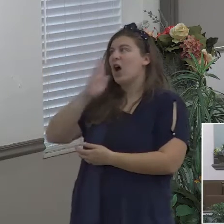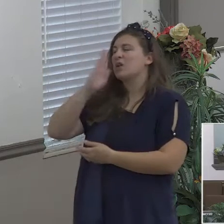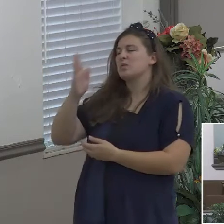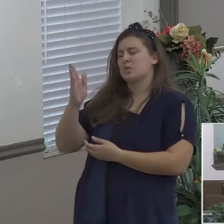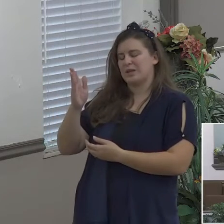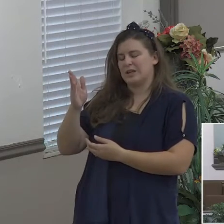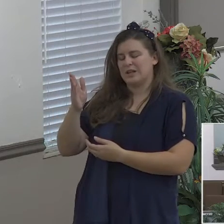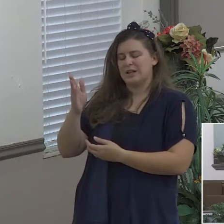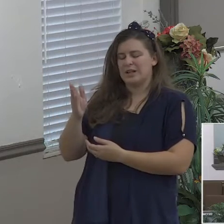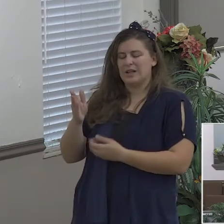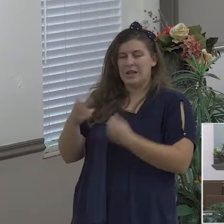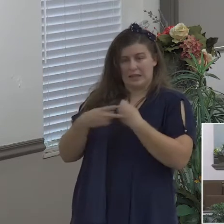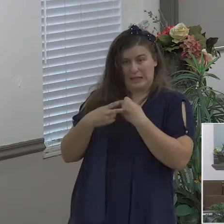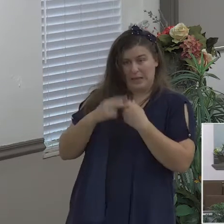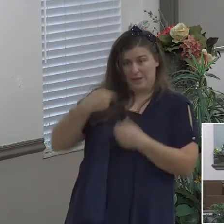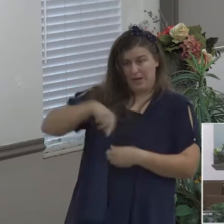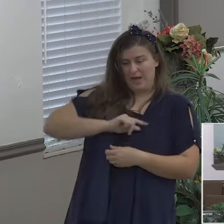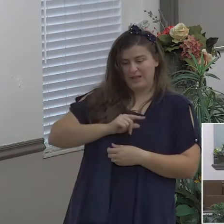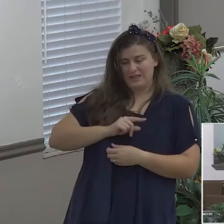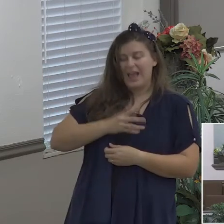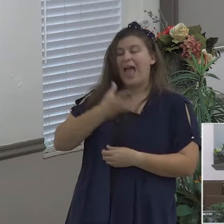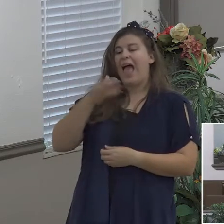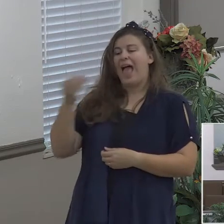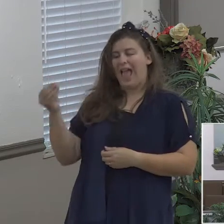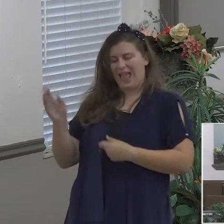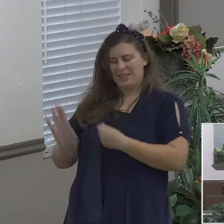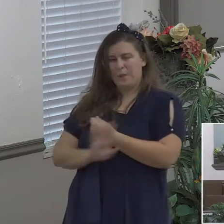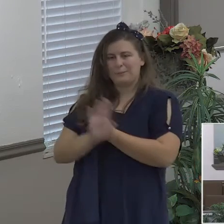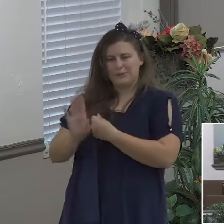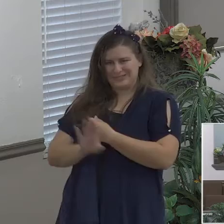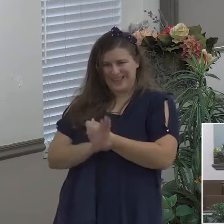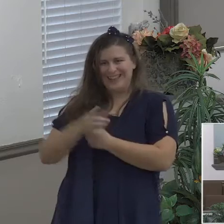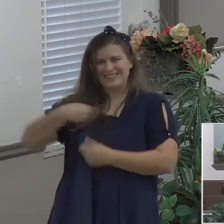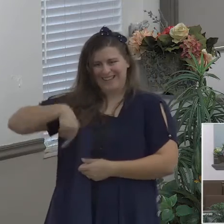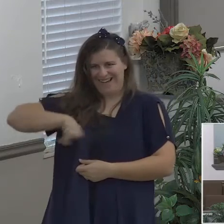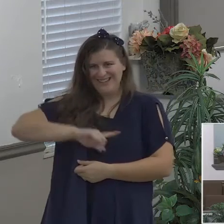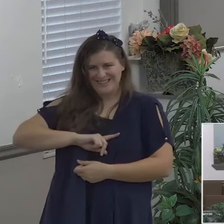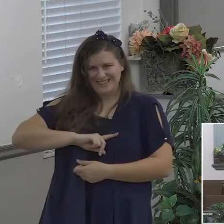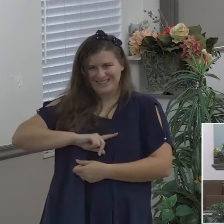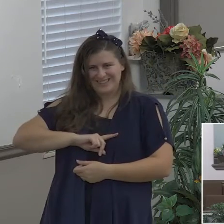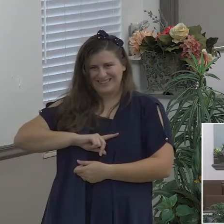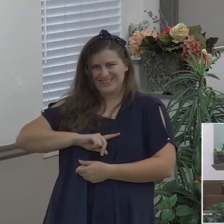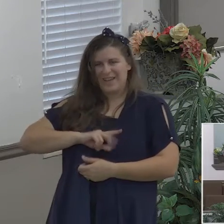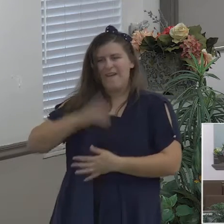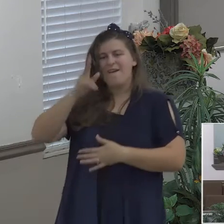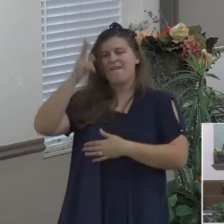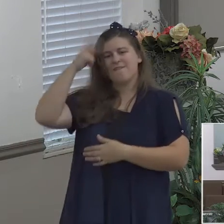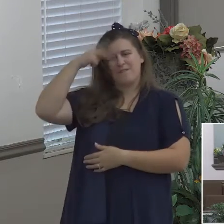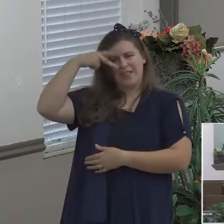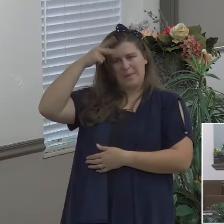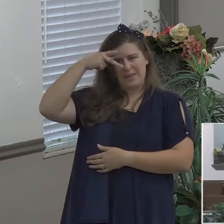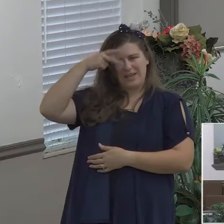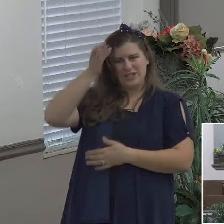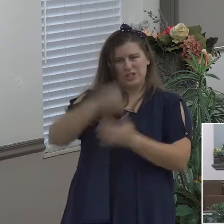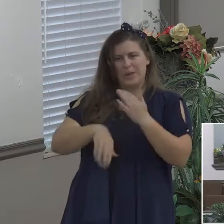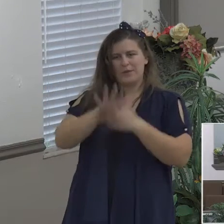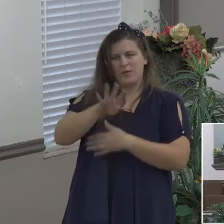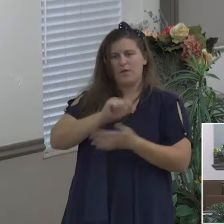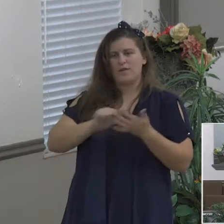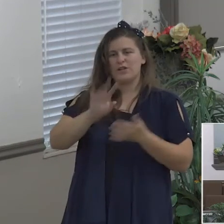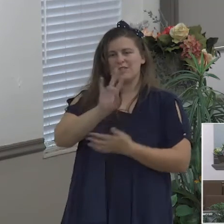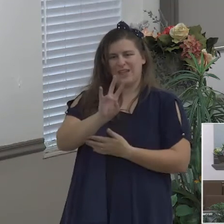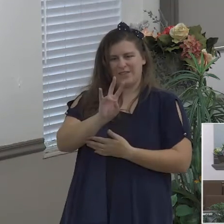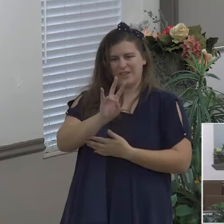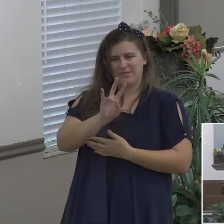in Philippians chapter 4 verse 7 very familiar passage it says in the peace of God which